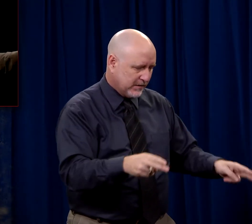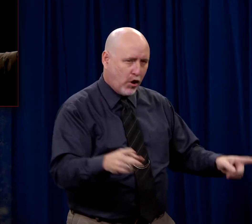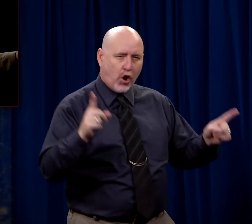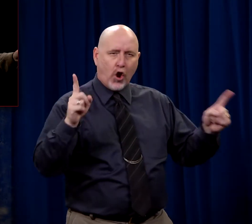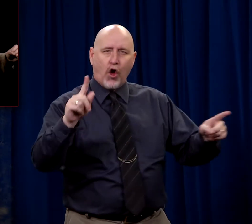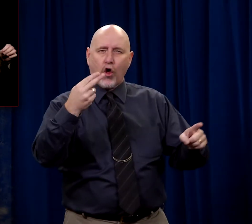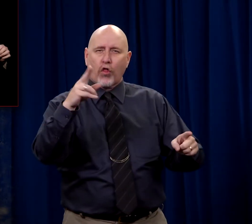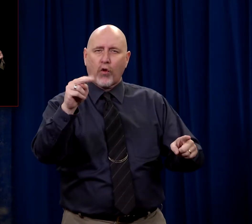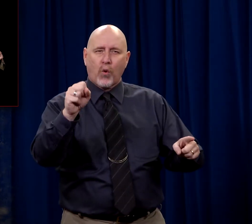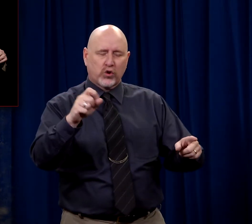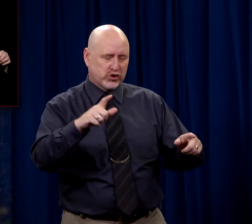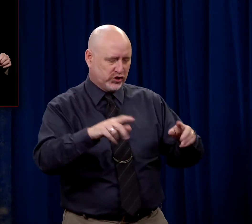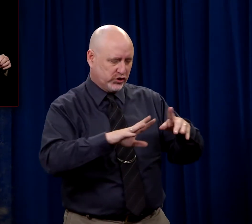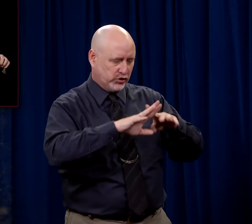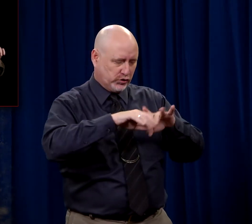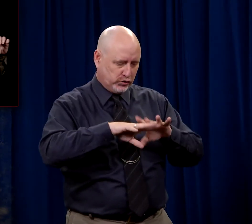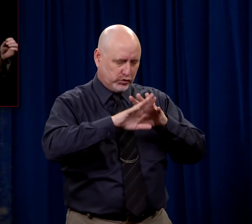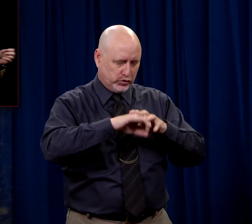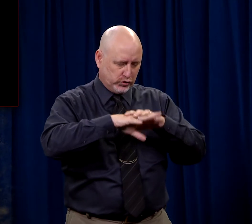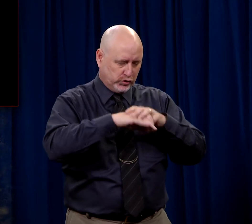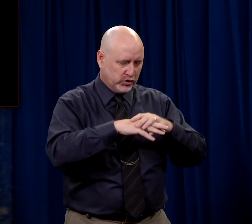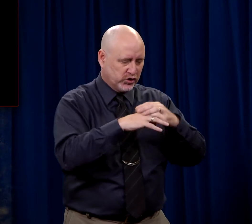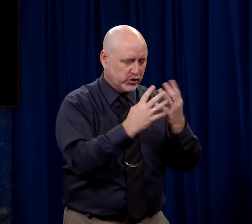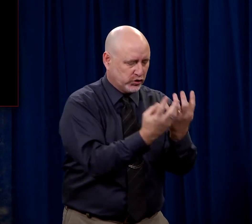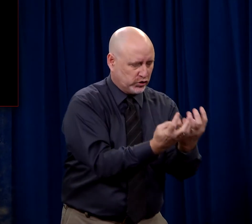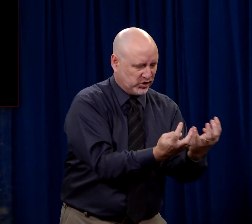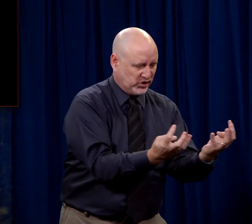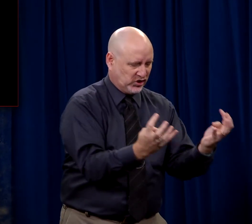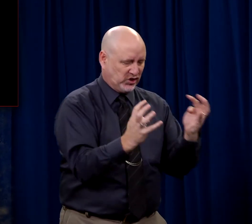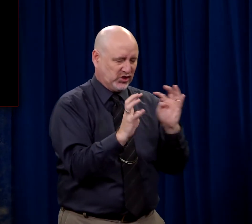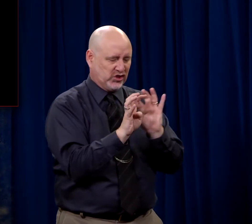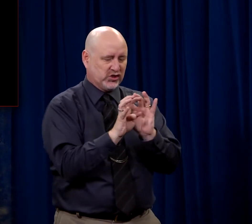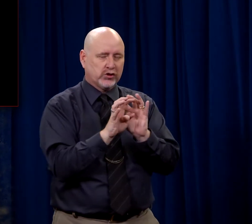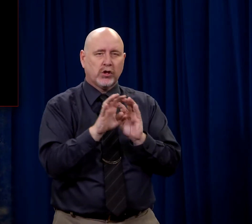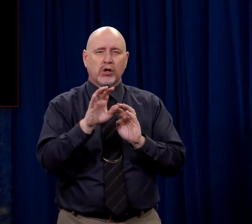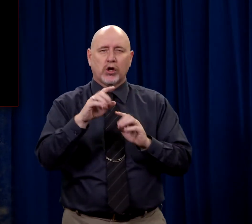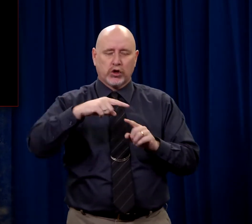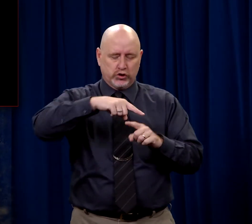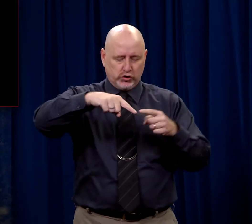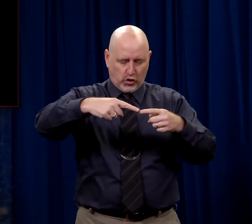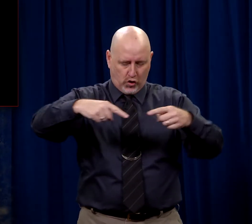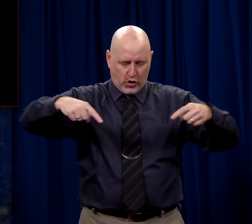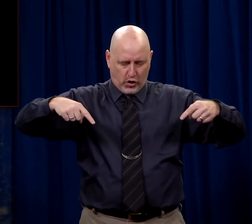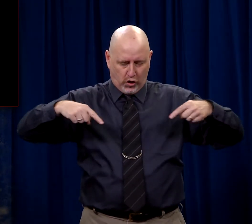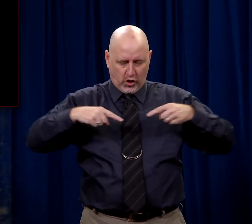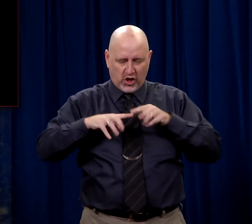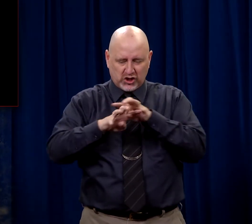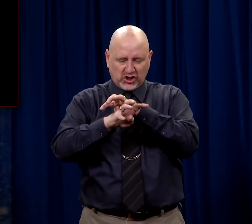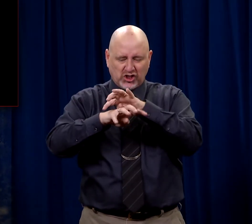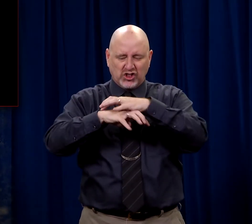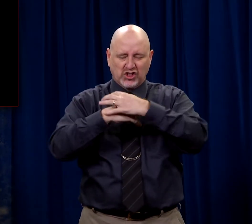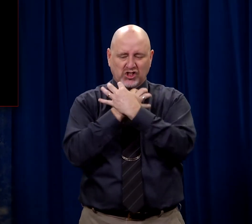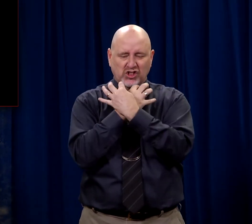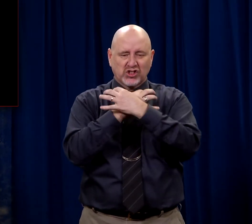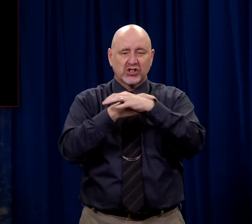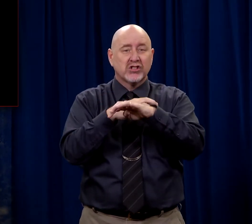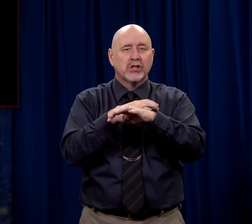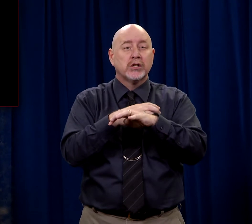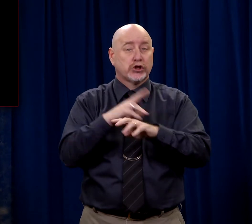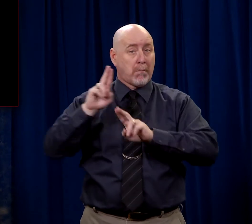these long thorns and weaving it carefully into a circle because they